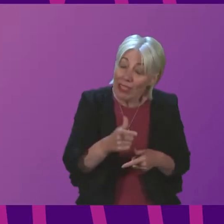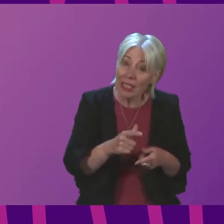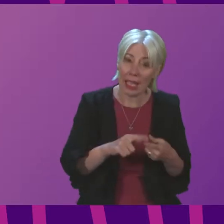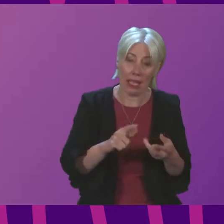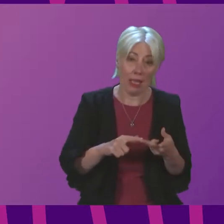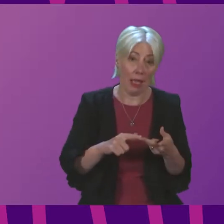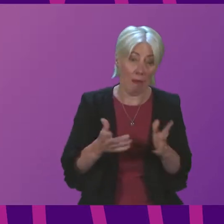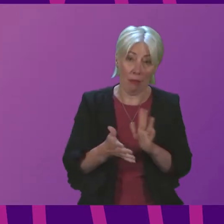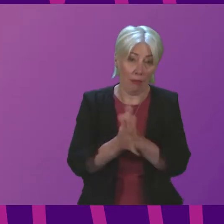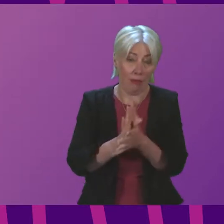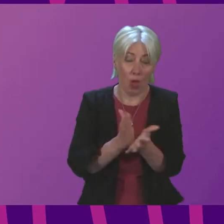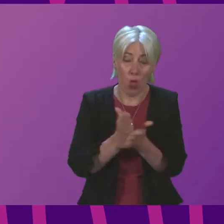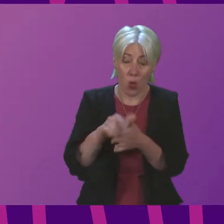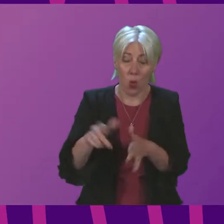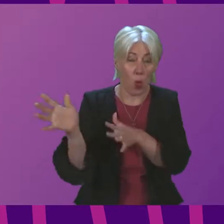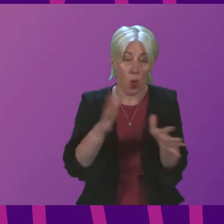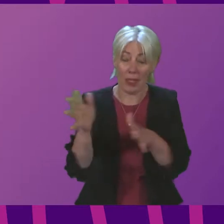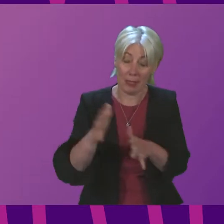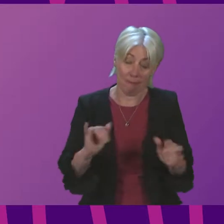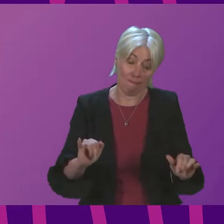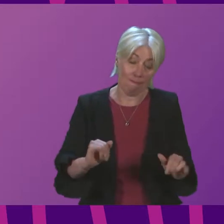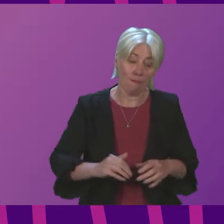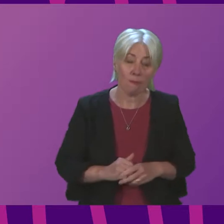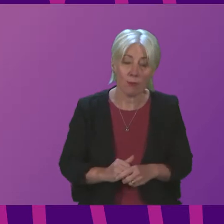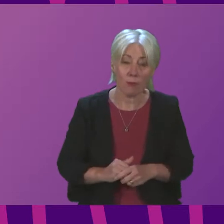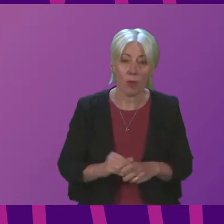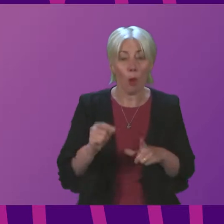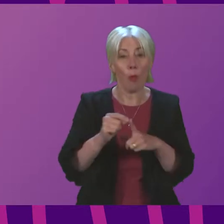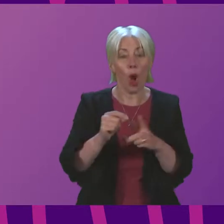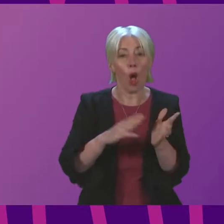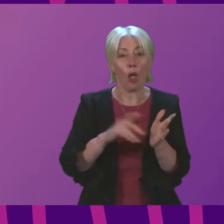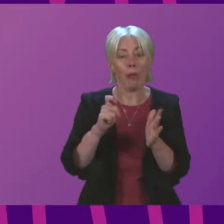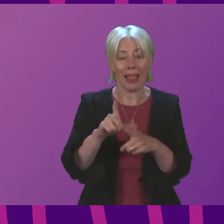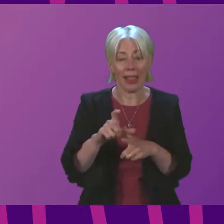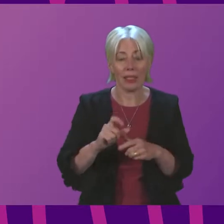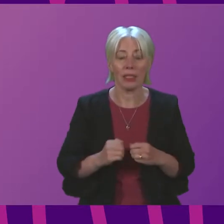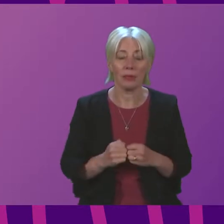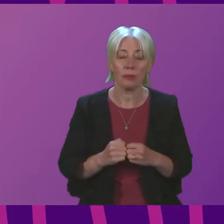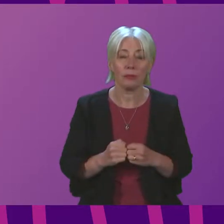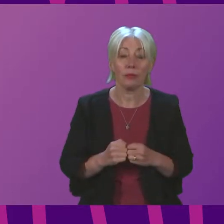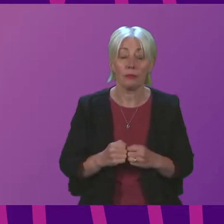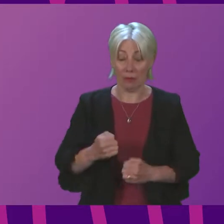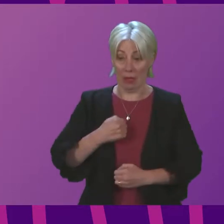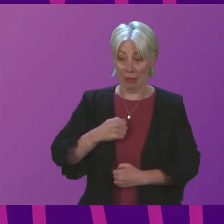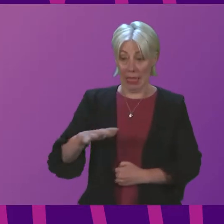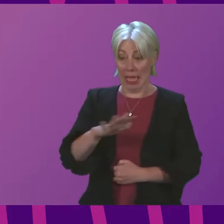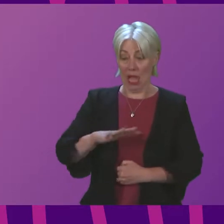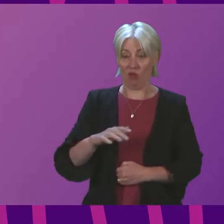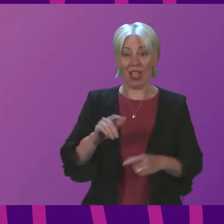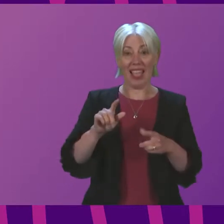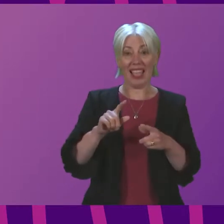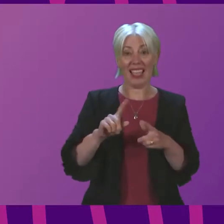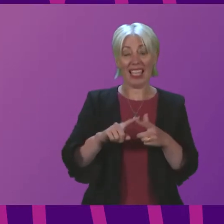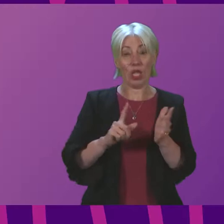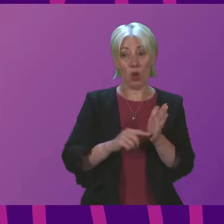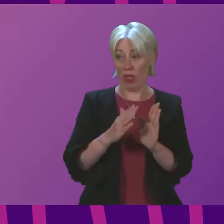exacerbated by this incident Paul MacLennan to be followed by Mark Ruskell Thank you Deputy Presiding Officer In my constituency in East Lothian over